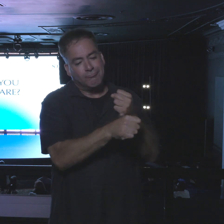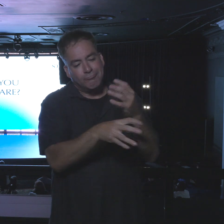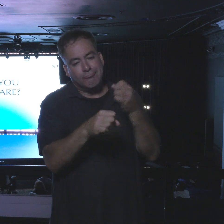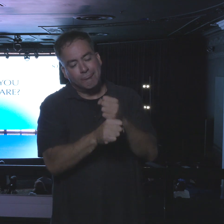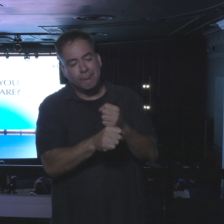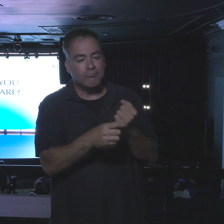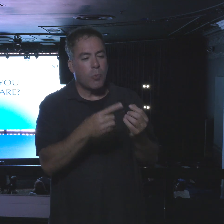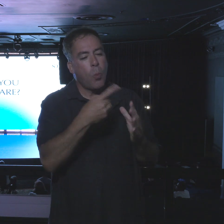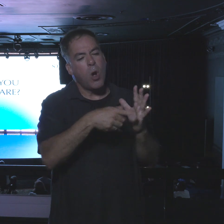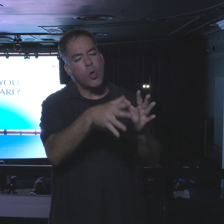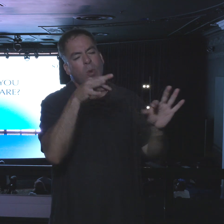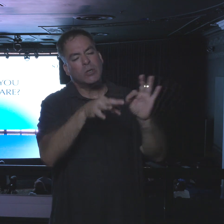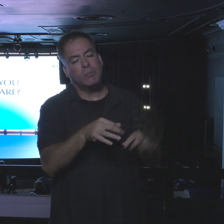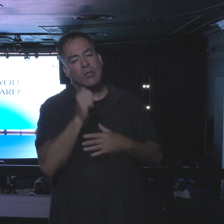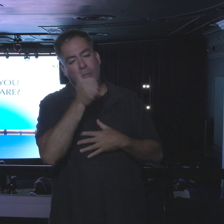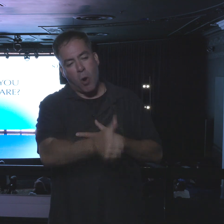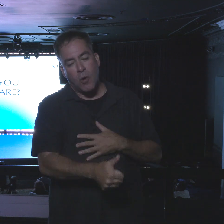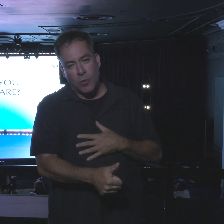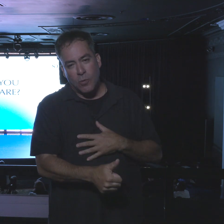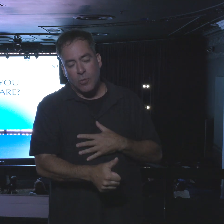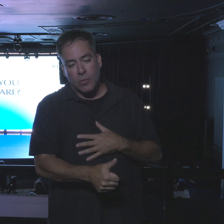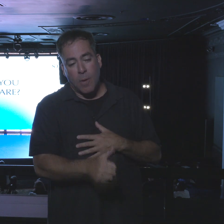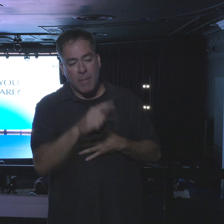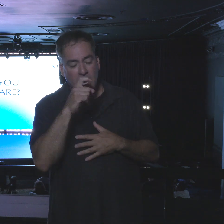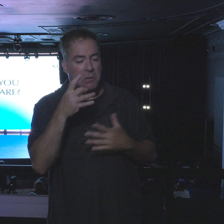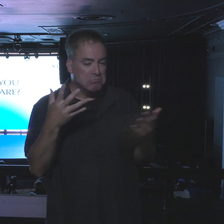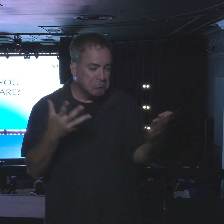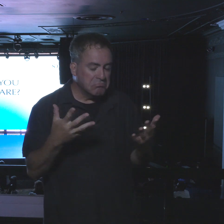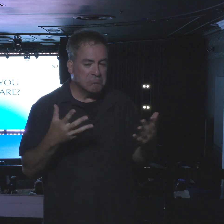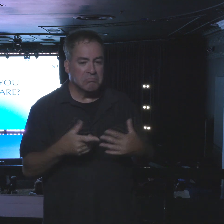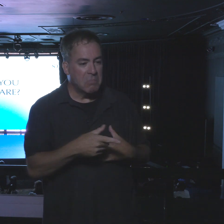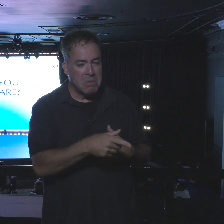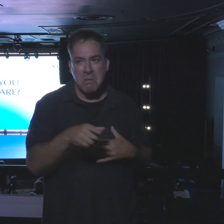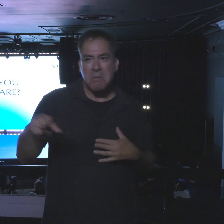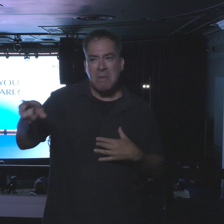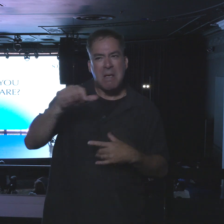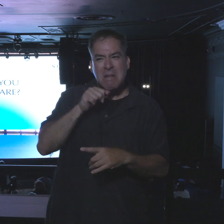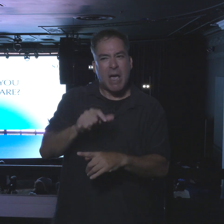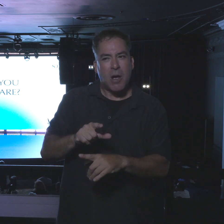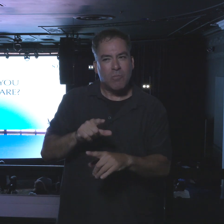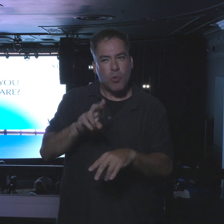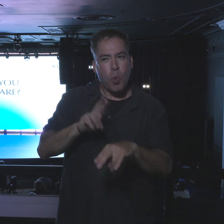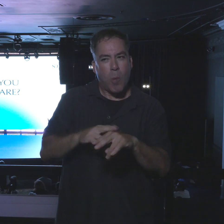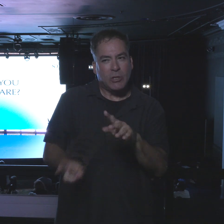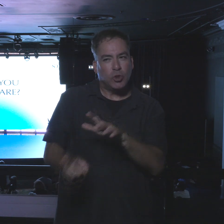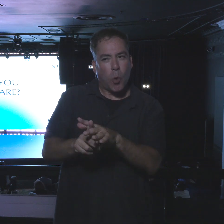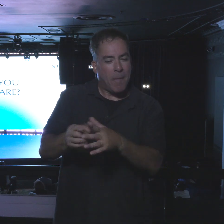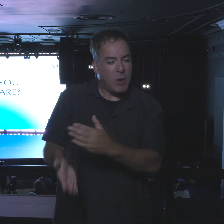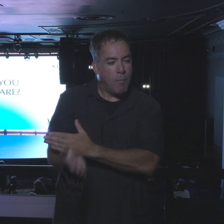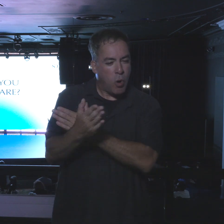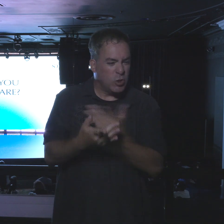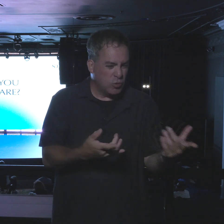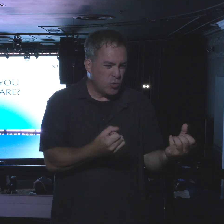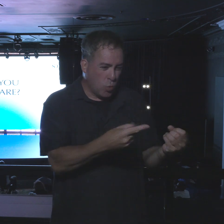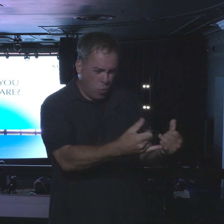you're saying tomorrow. Because, you know, they don't usually come out for the morning service.